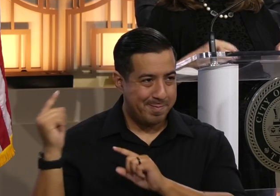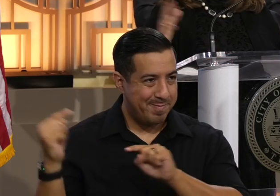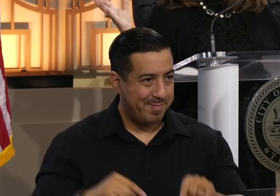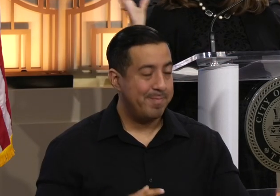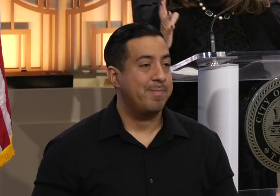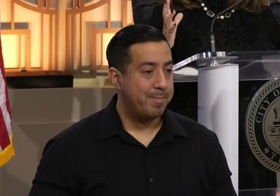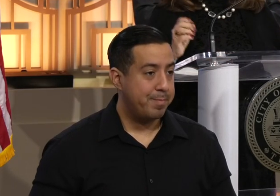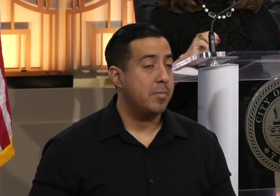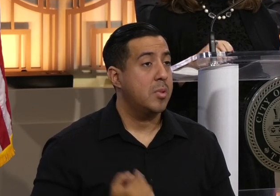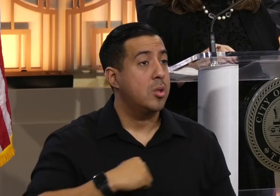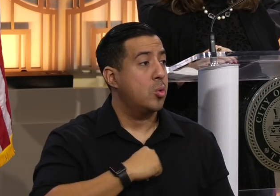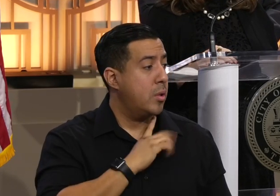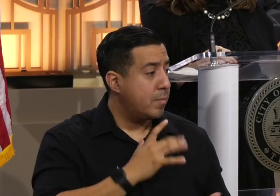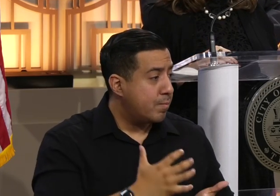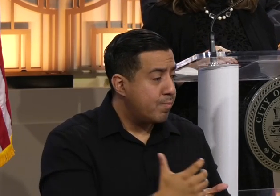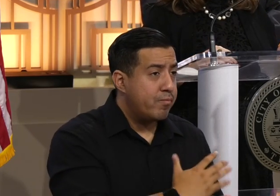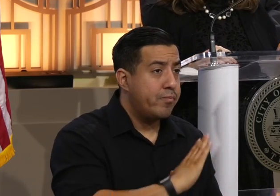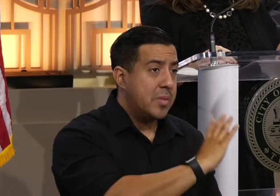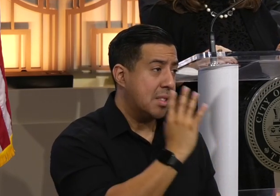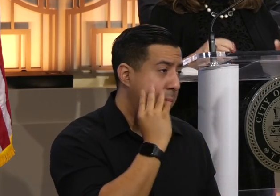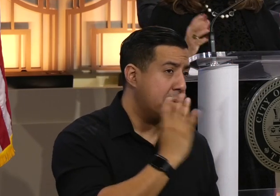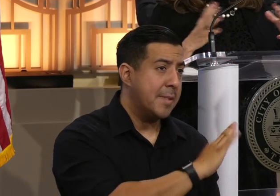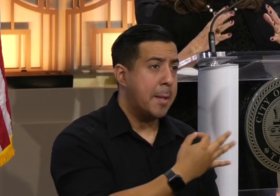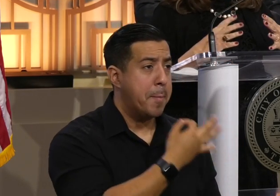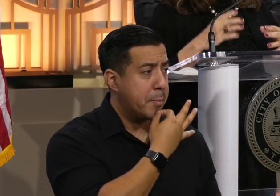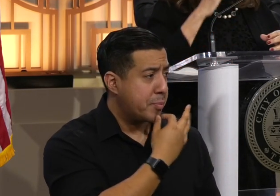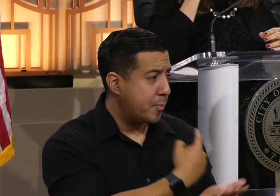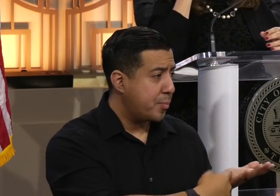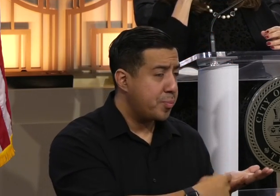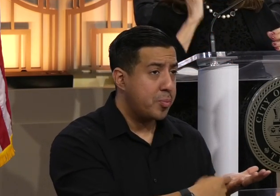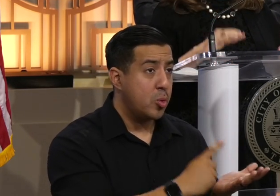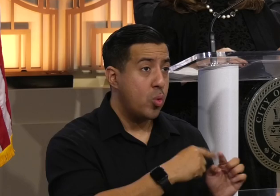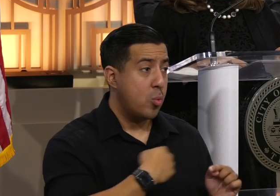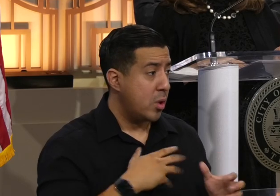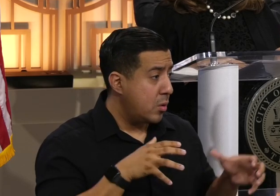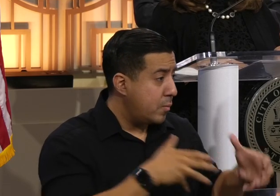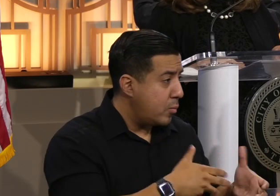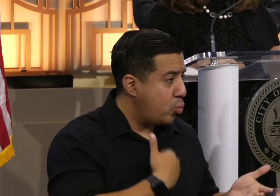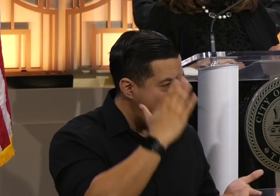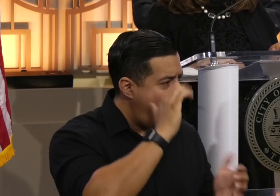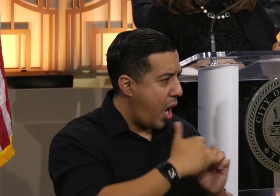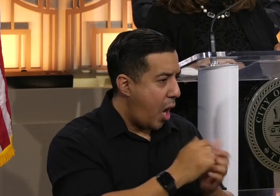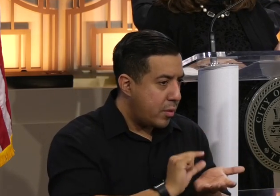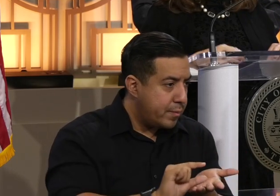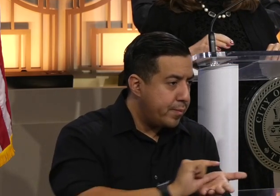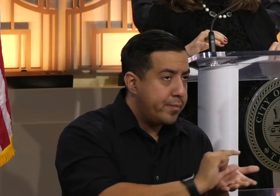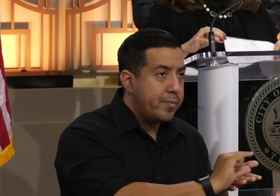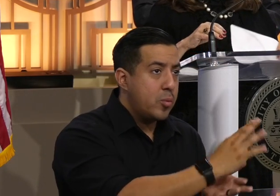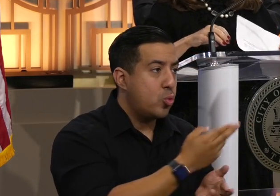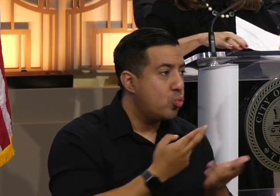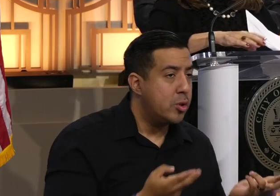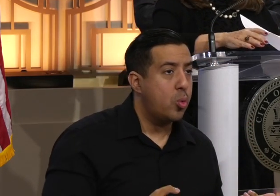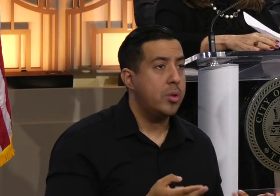resettlement, our collective experience and expertise means that when we come together, we know how to leverage our resources, our